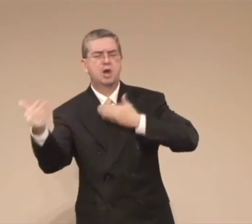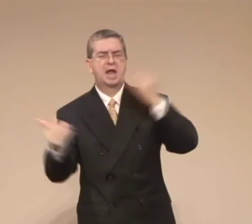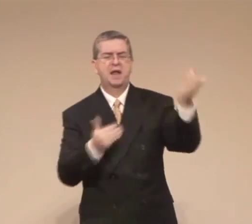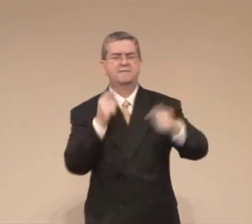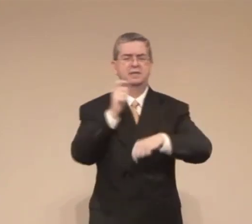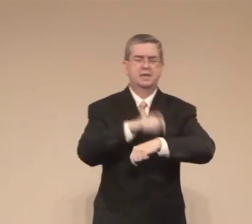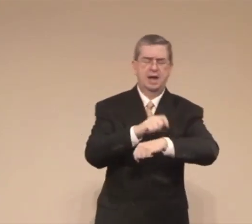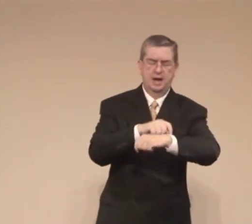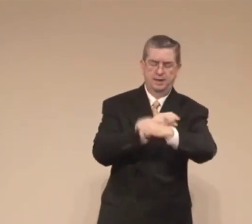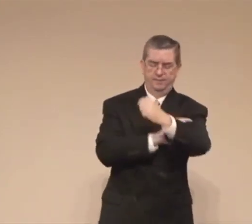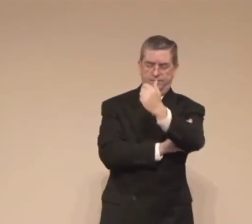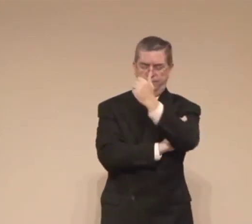kingdom of heaven have Evet